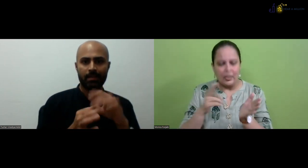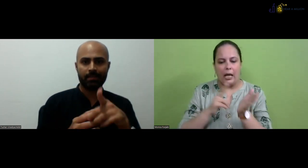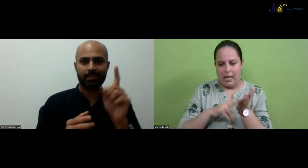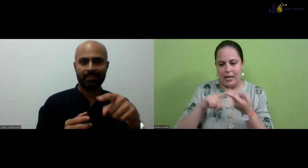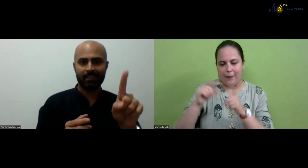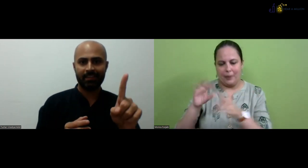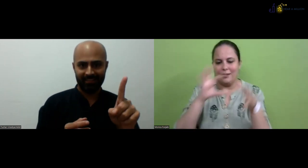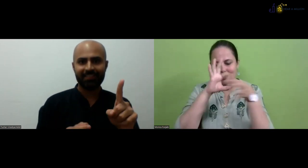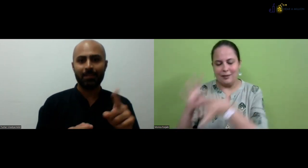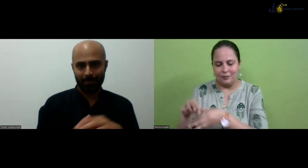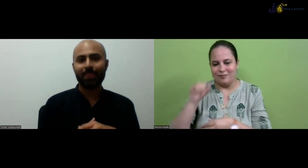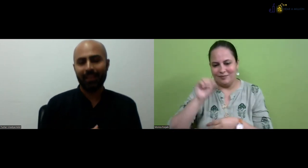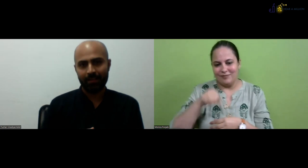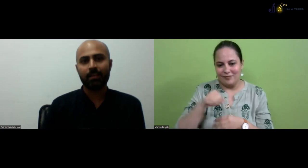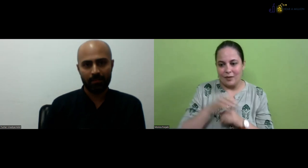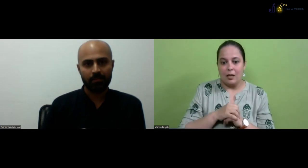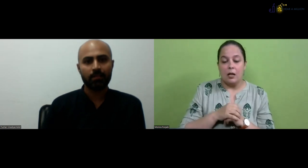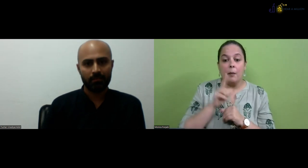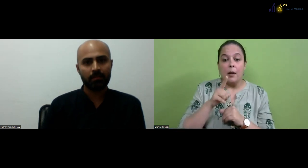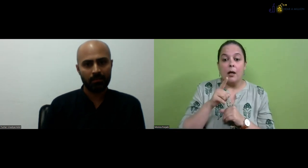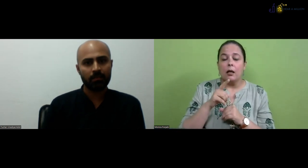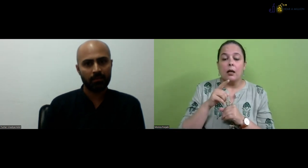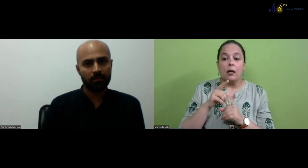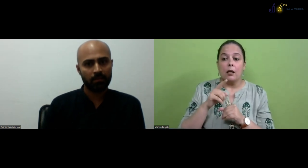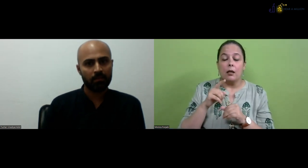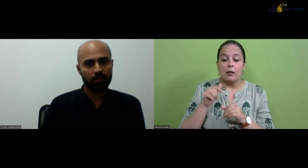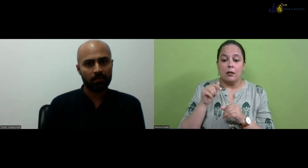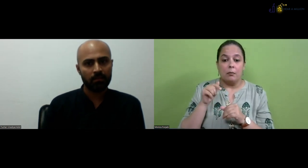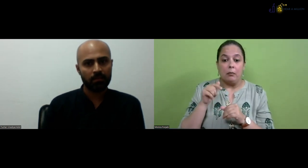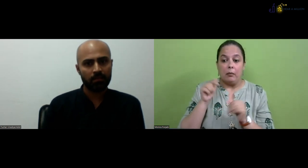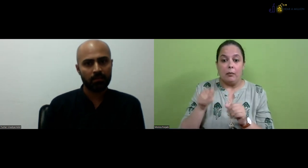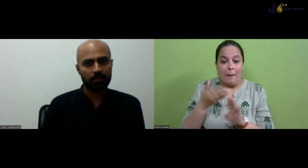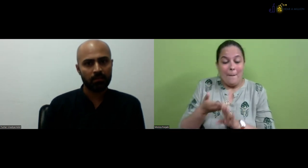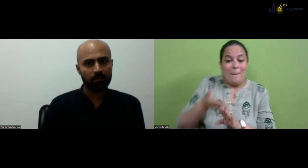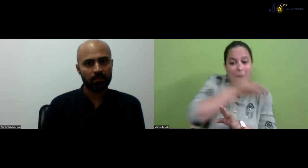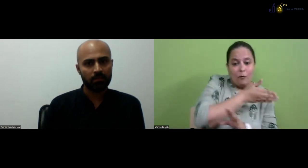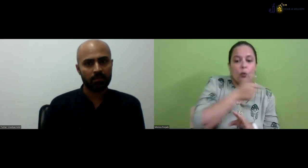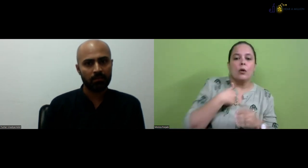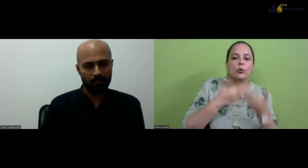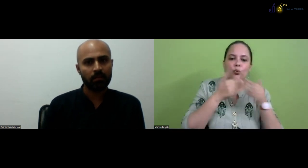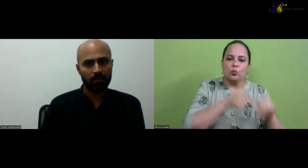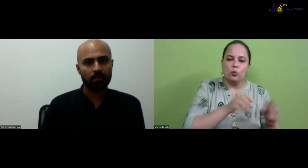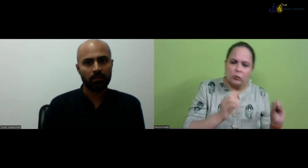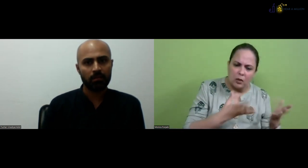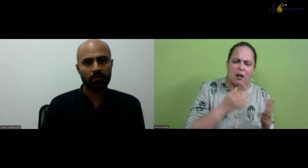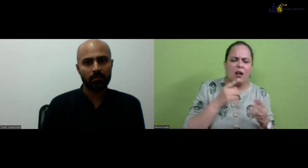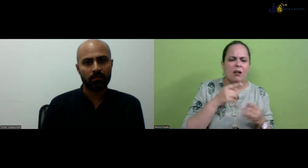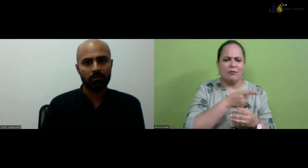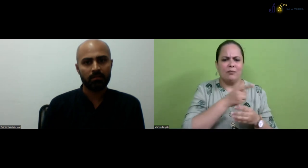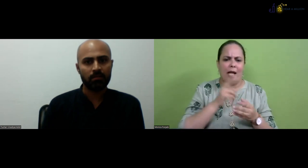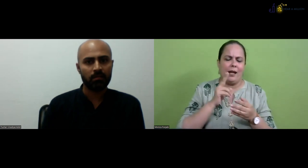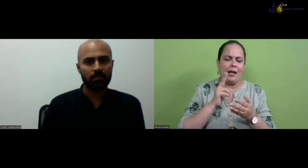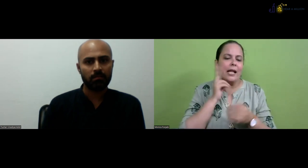starting as a subject. Yes. national education policy. Yes. Yes. education policy. Yes.